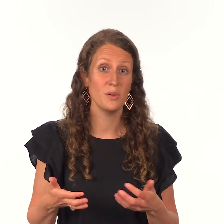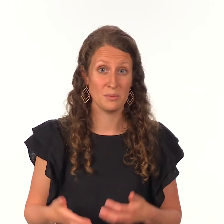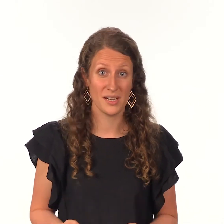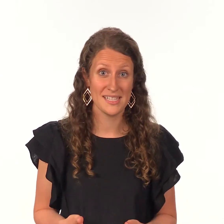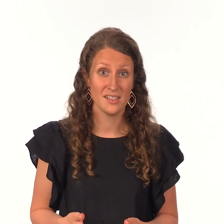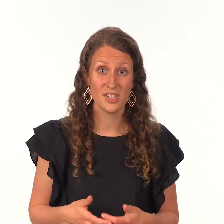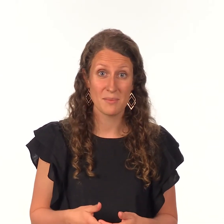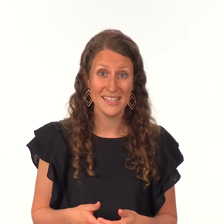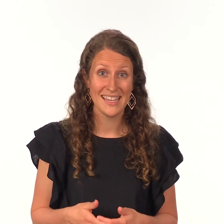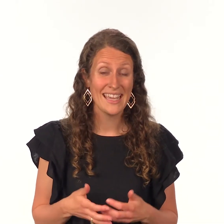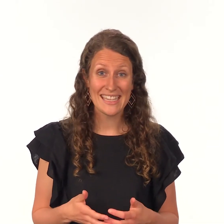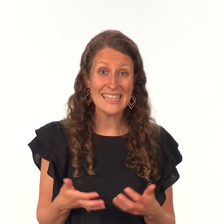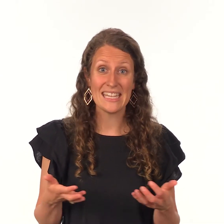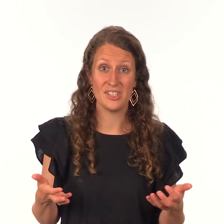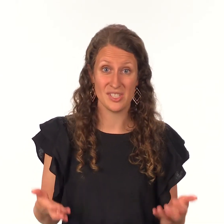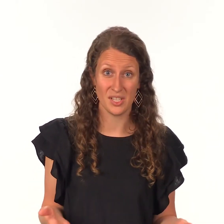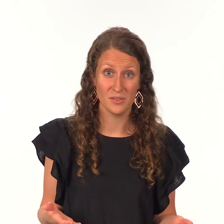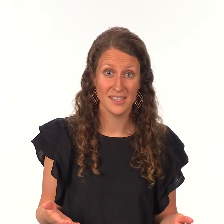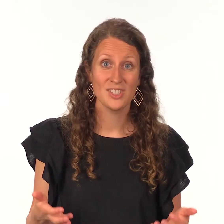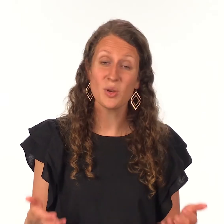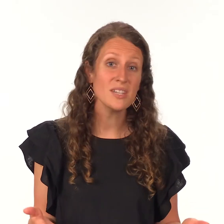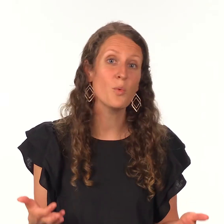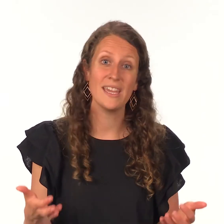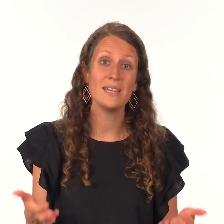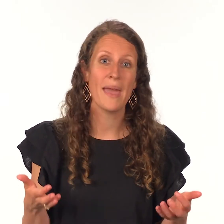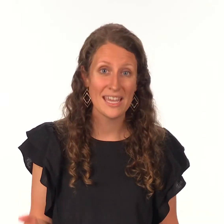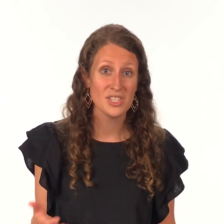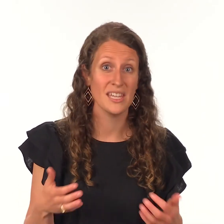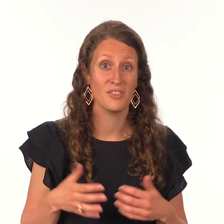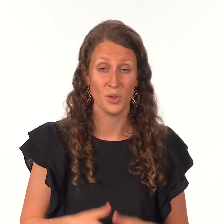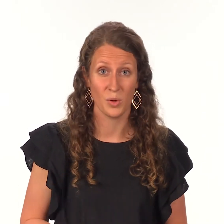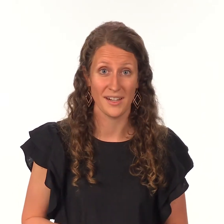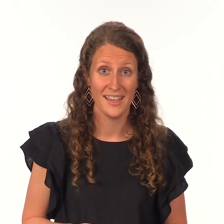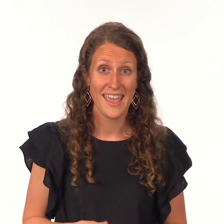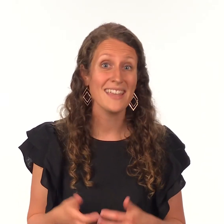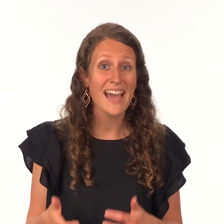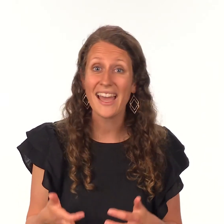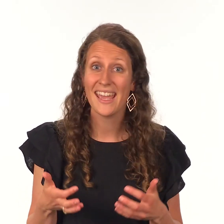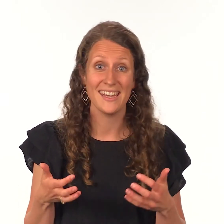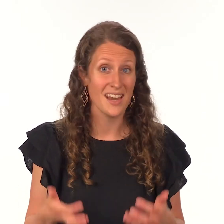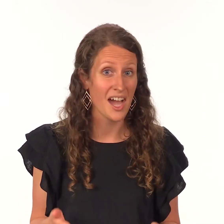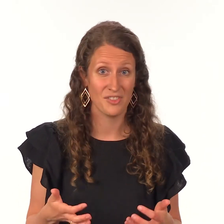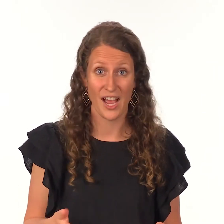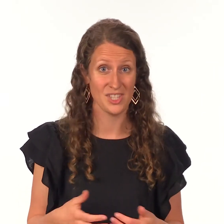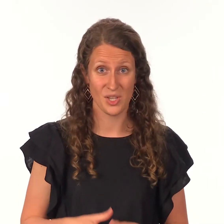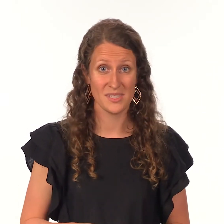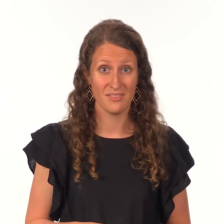in prison for something he didn't even do joseph waited patiently for the lord and god had not forgotten joseph